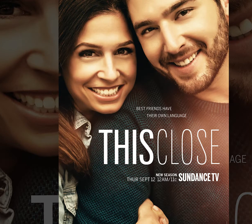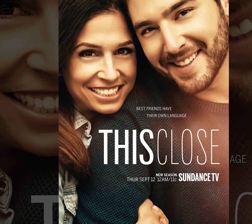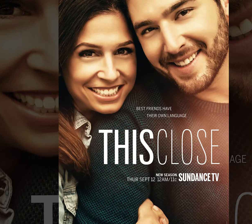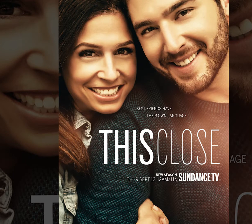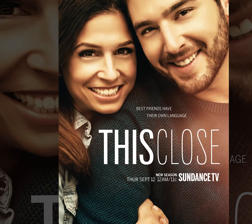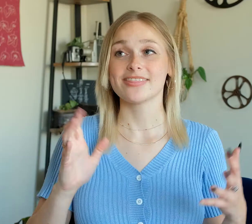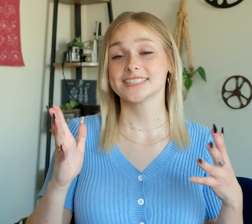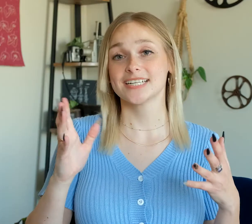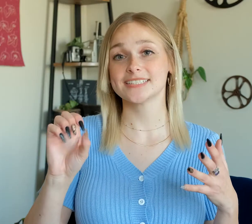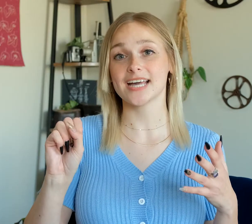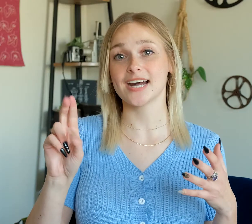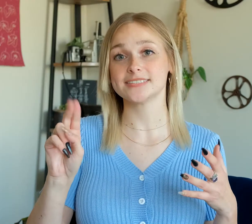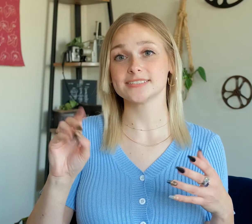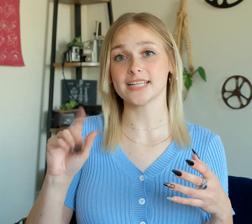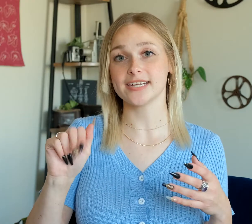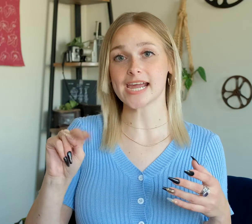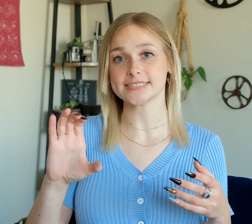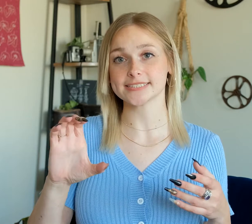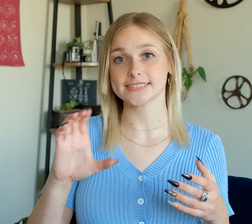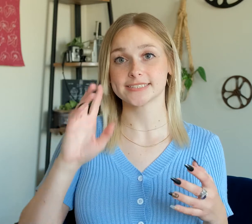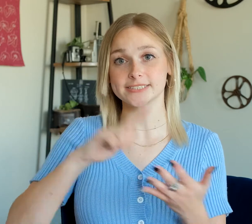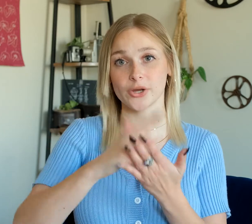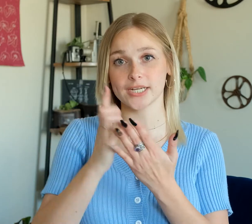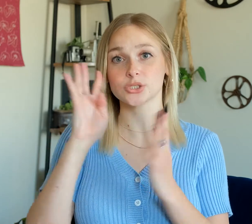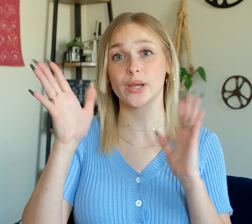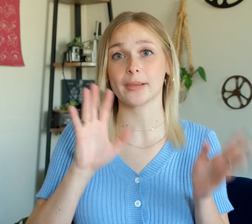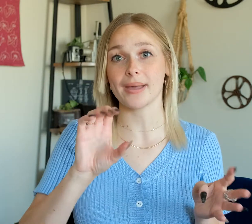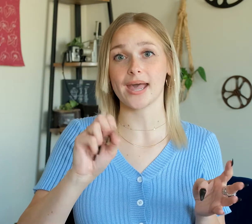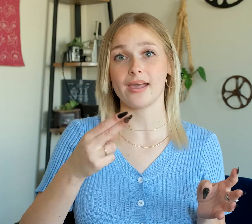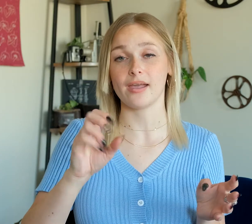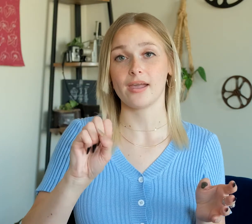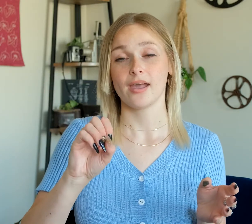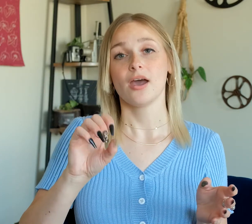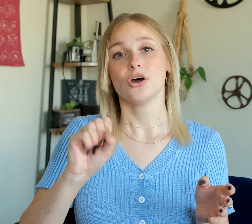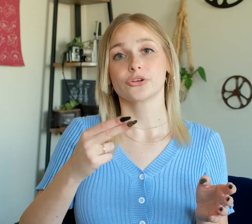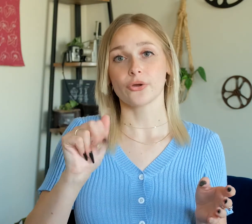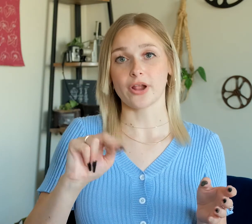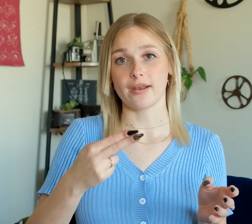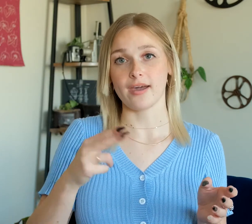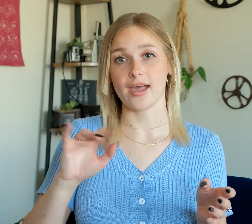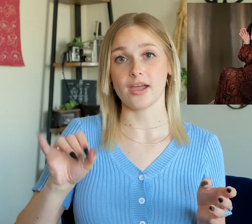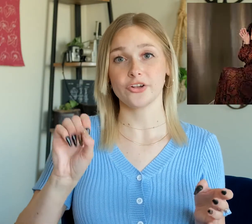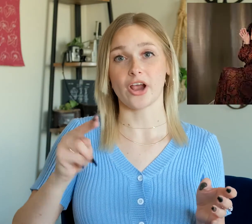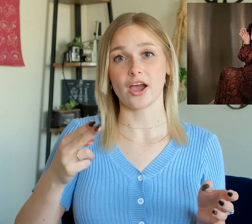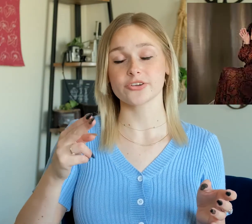This is a Sundance series created by Shoshana and Josh